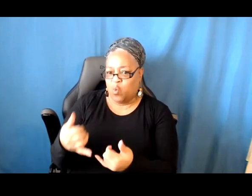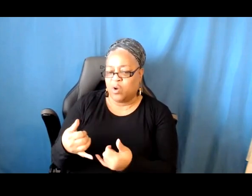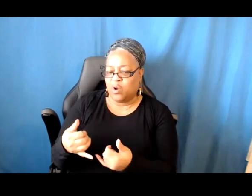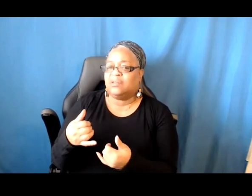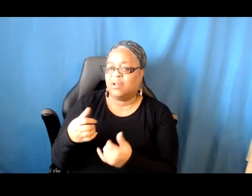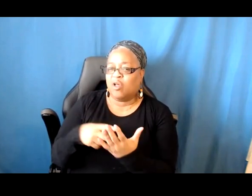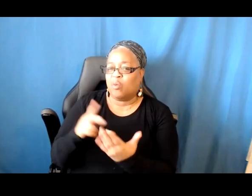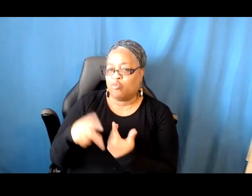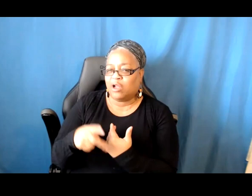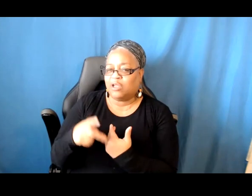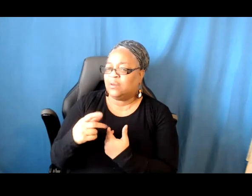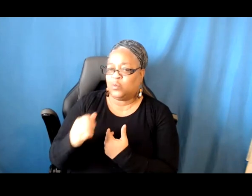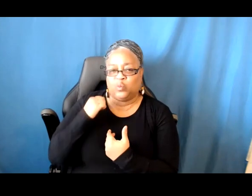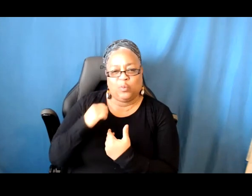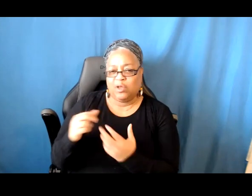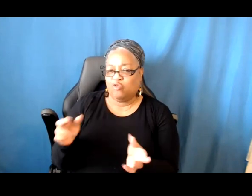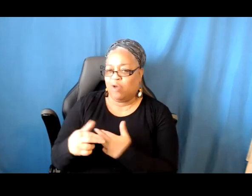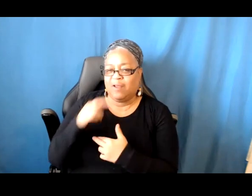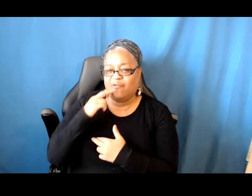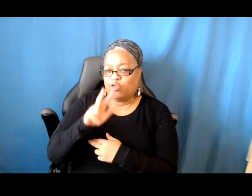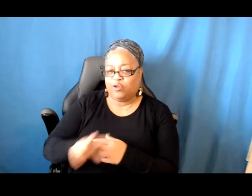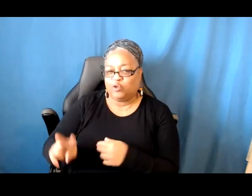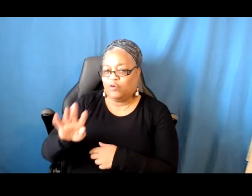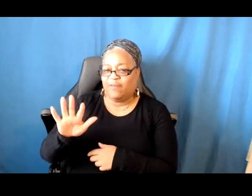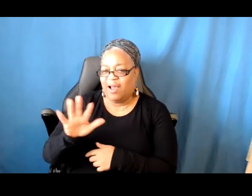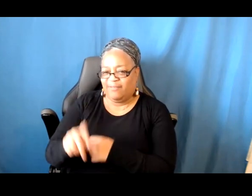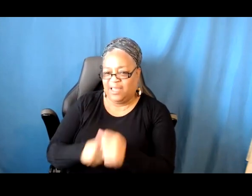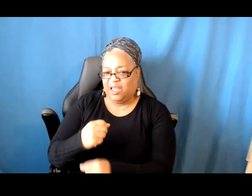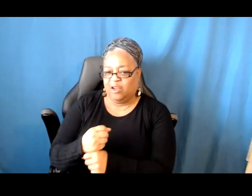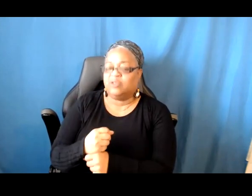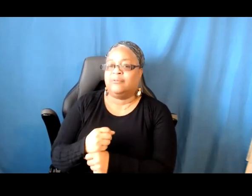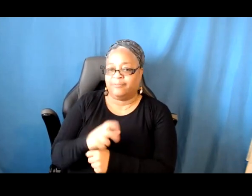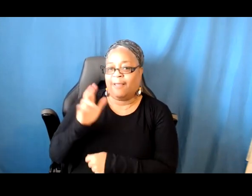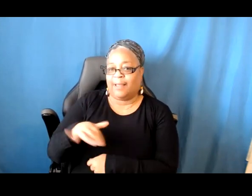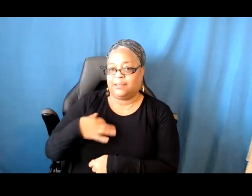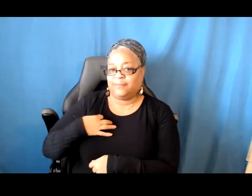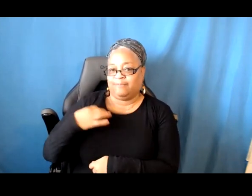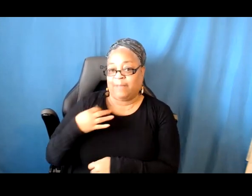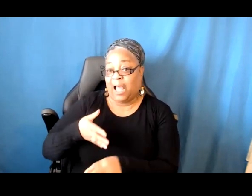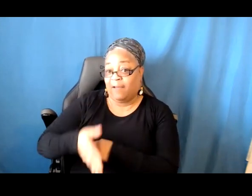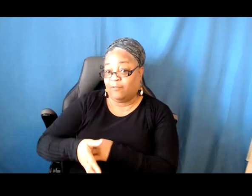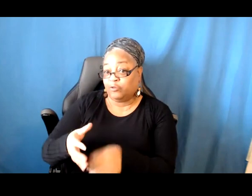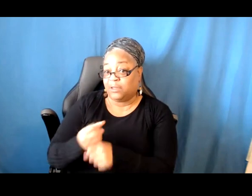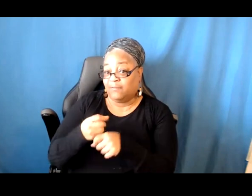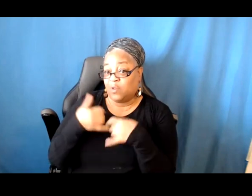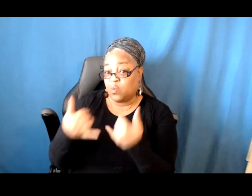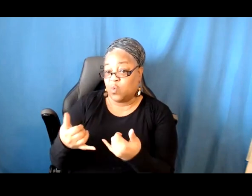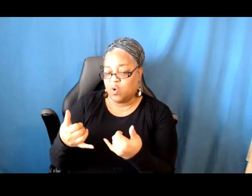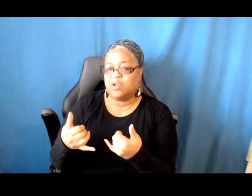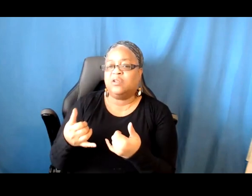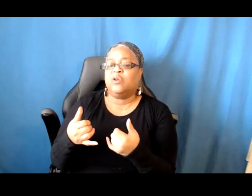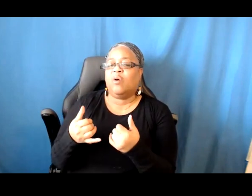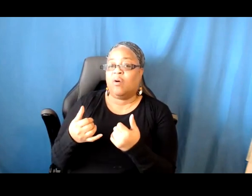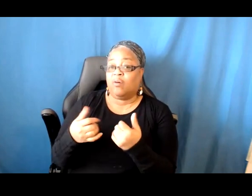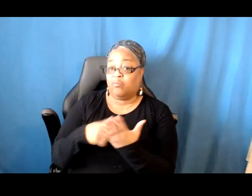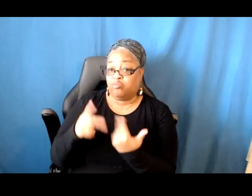premiere or iteration for about three to five years after receiving the award. So if your project is further developed than that,